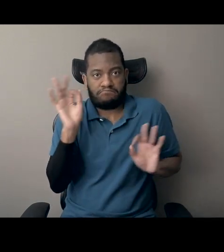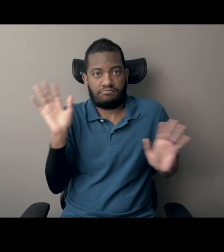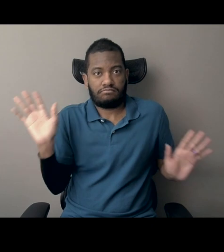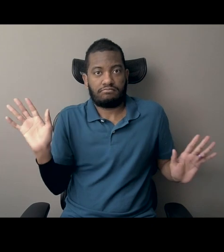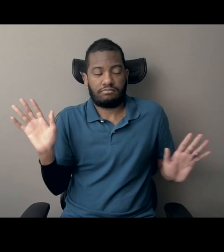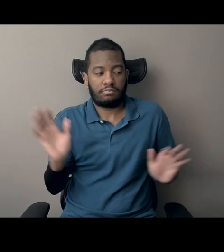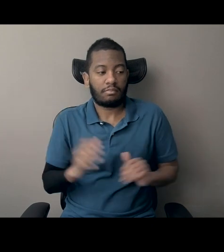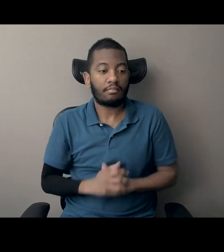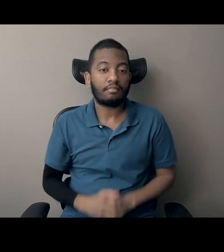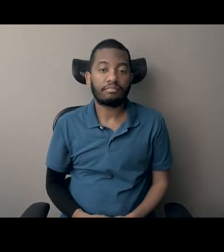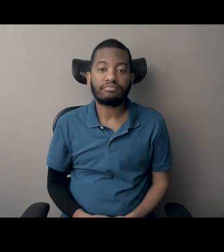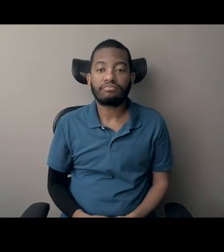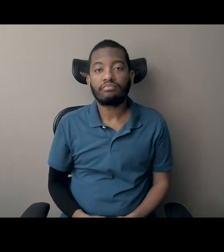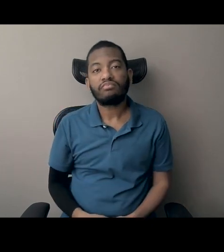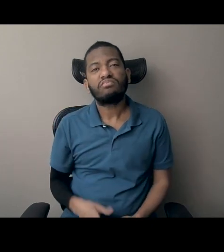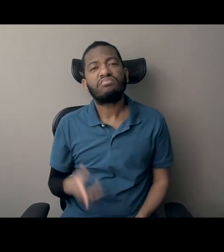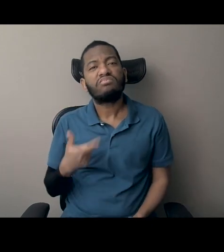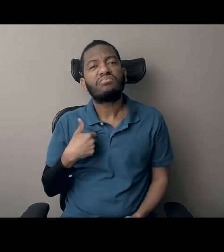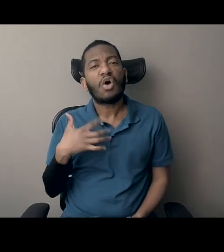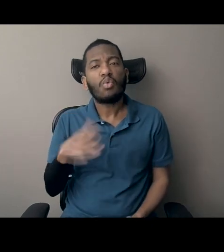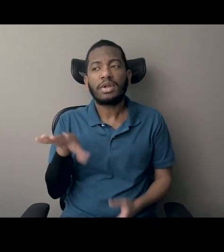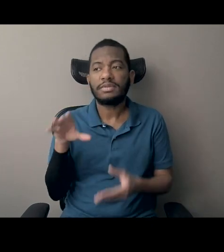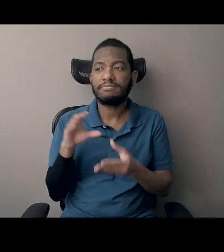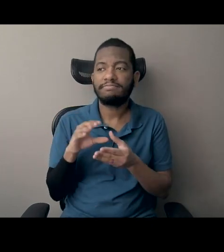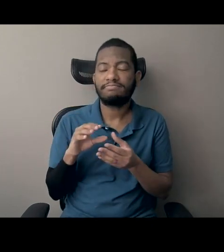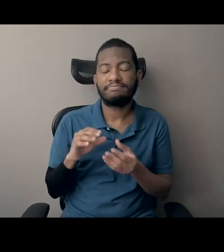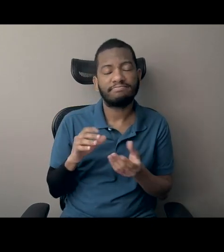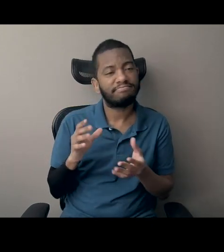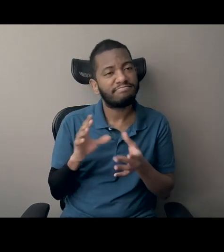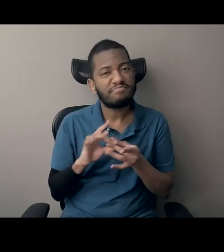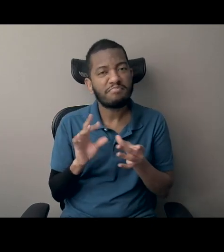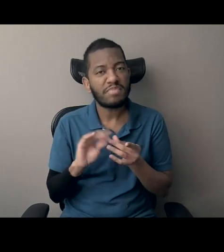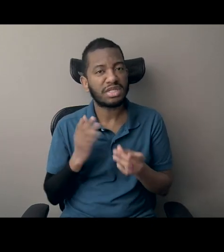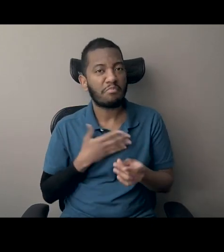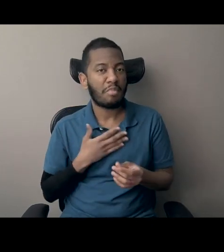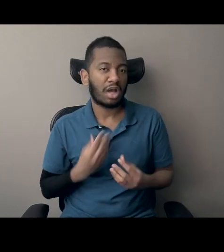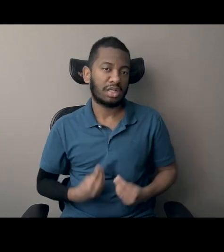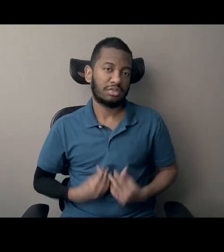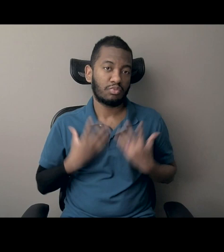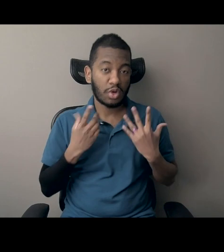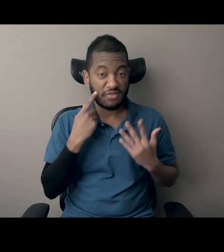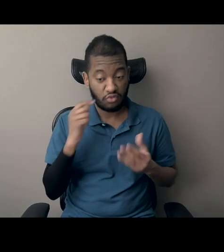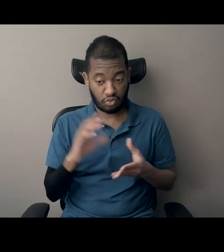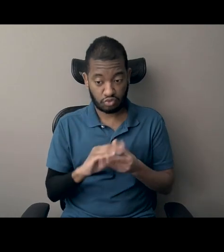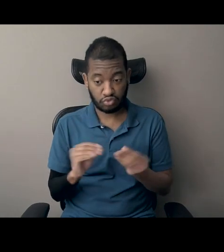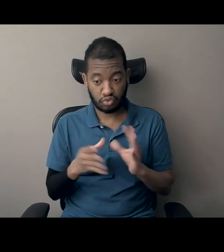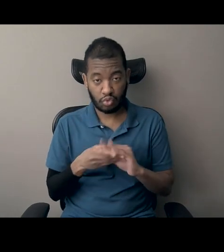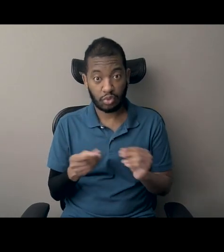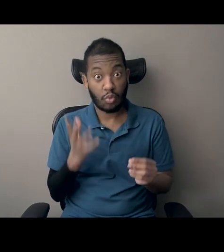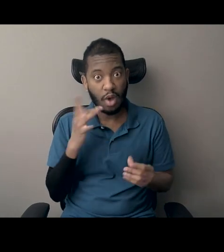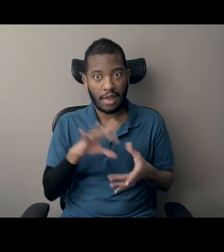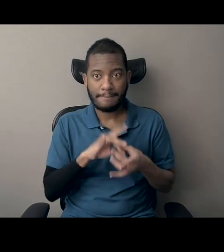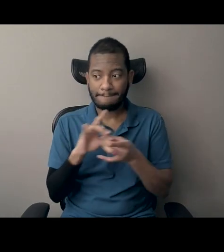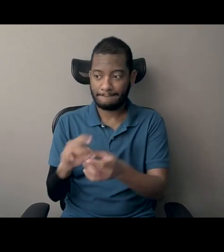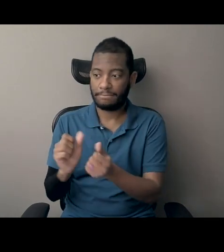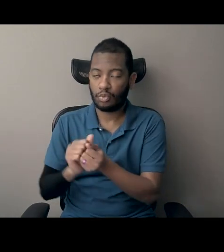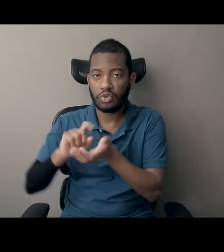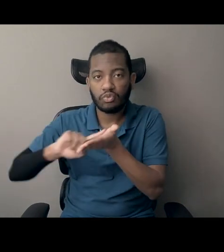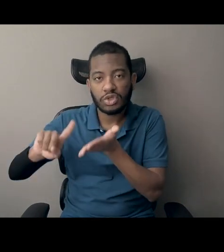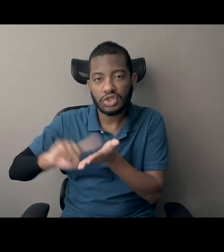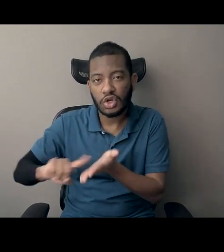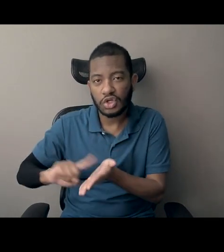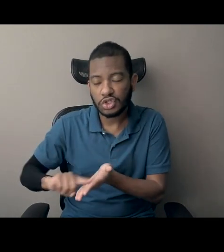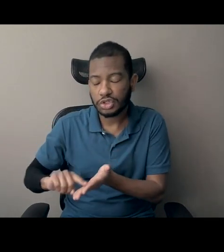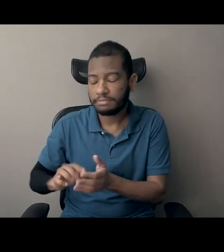And, and I just want to touch on my inspiration for the story because it ties in a little bit with the research. And the